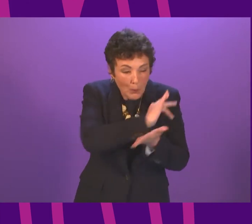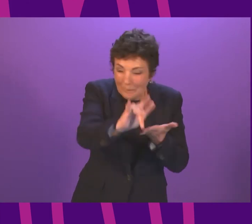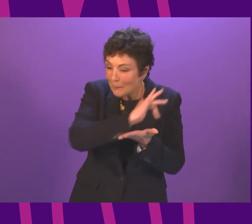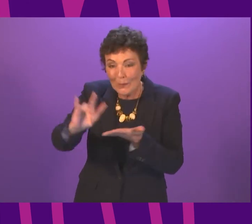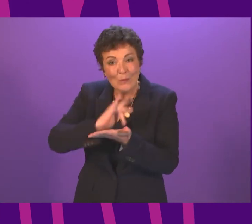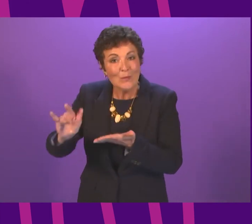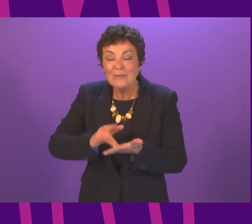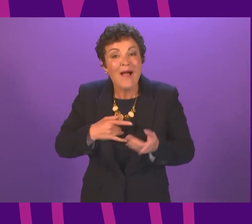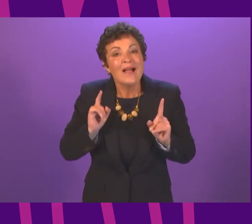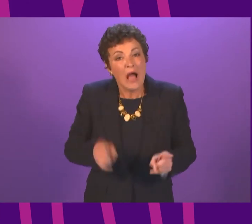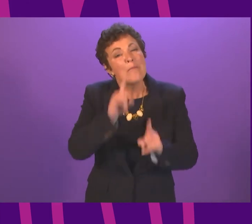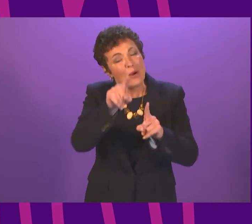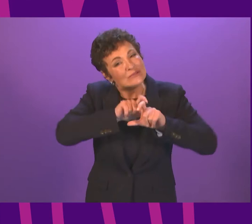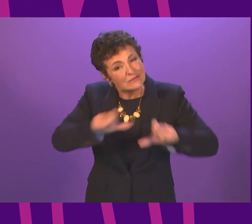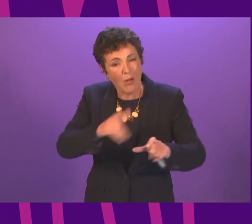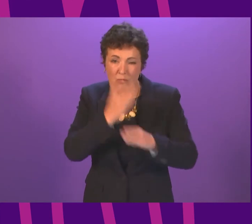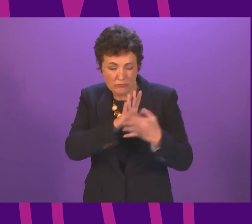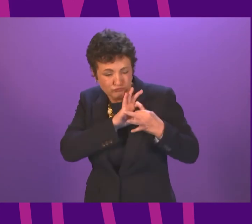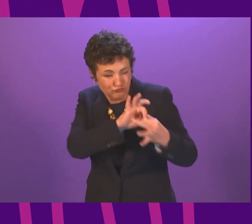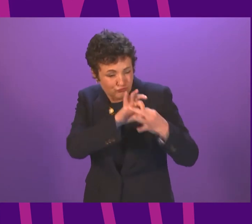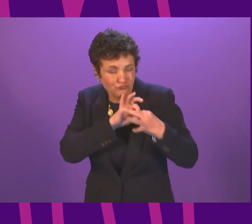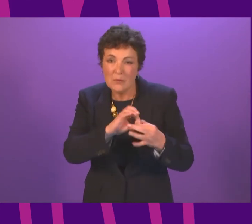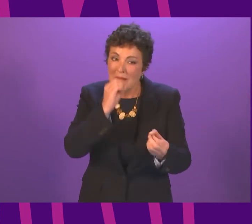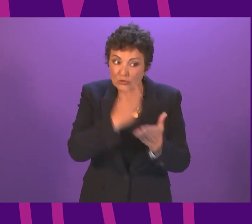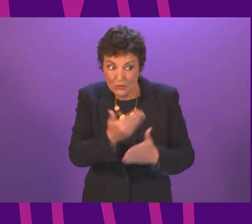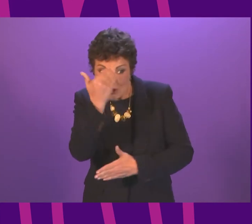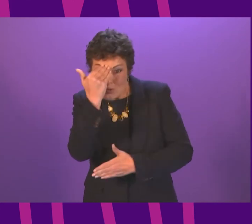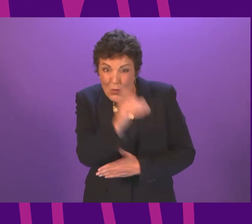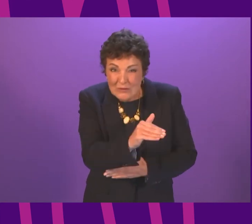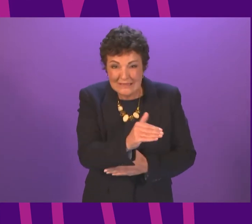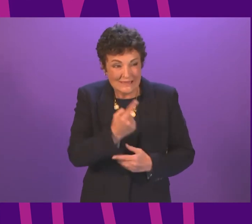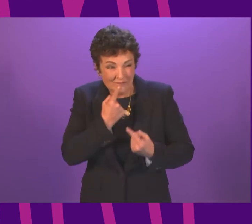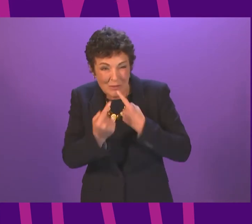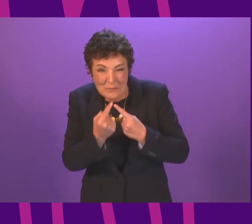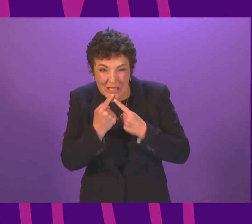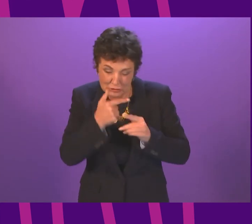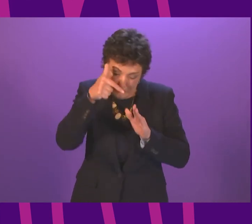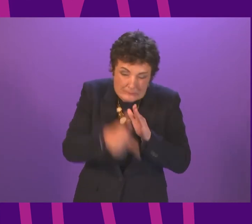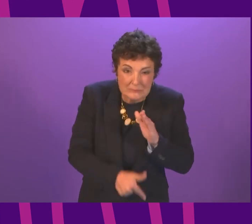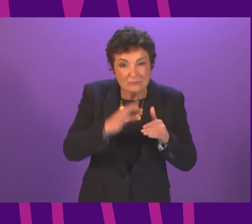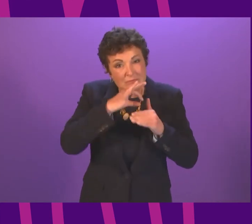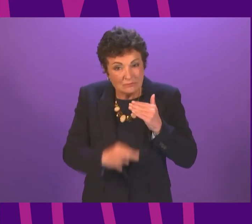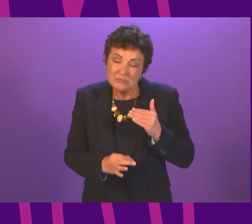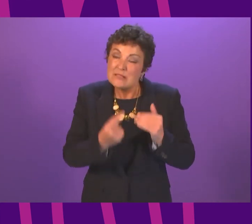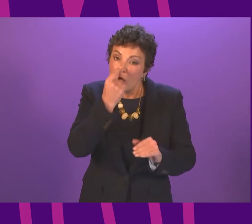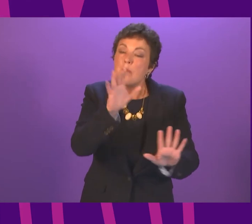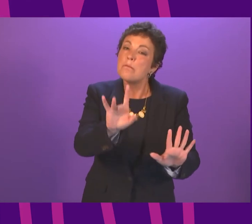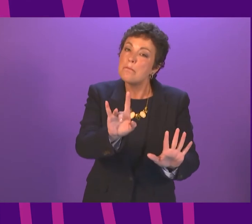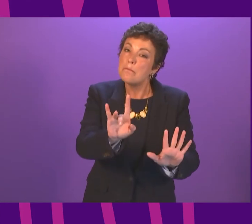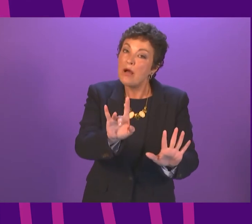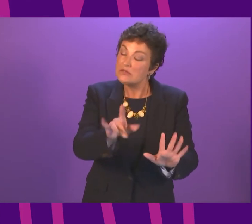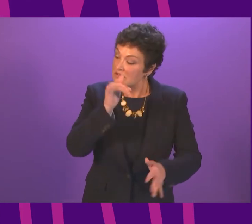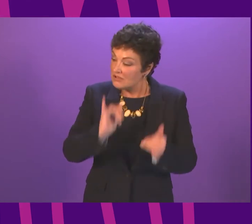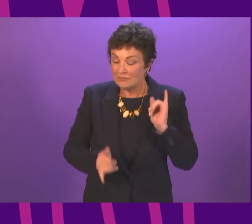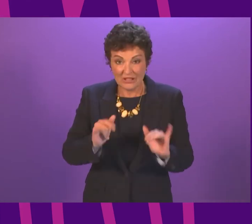closely as we can to give as much notice and detail of our response as possible. But sometimes, I'm